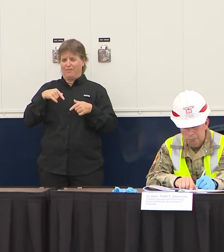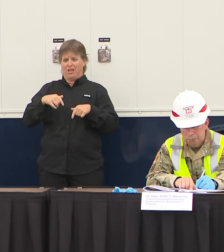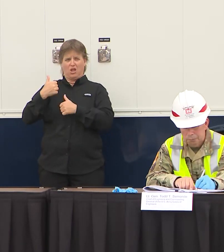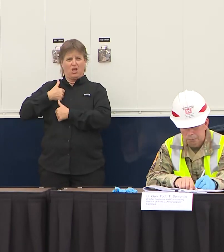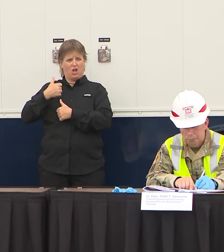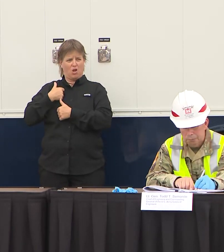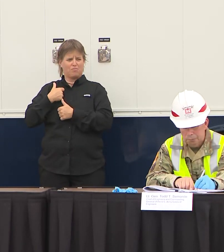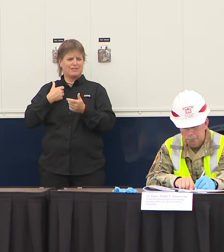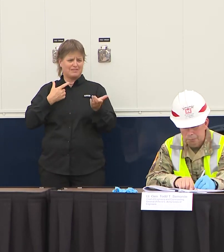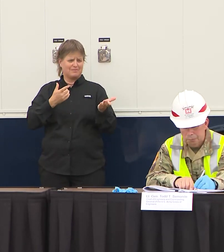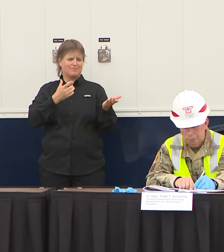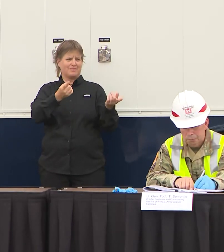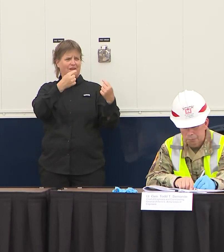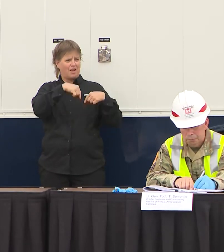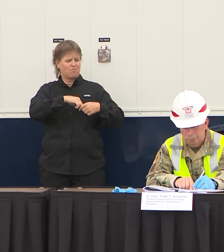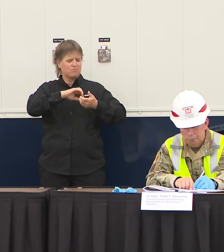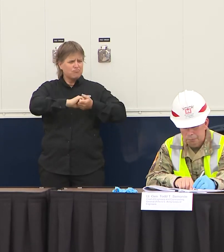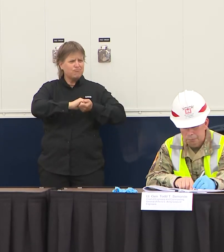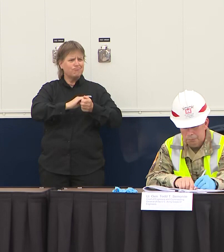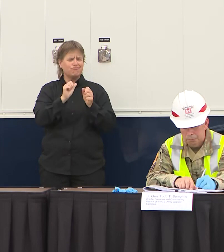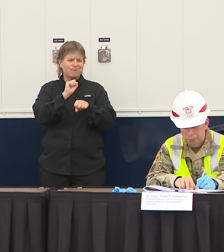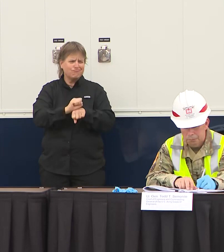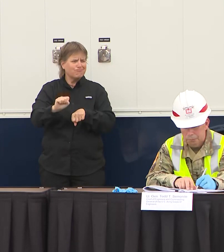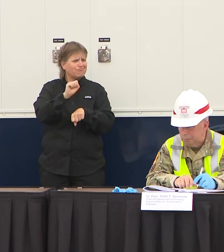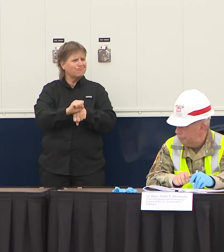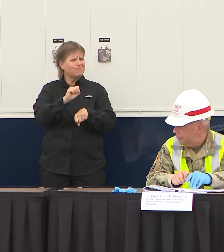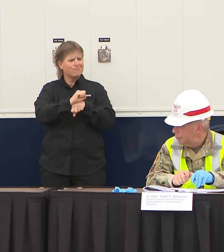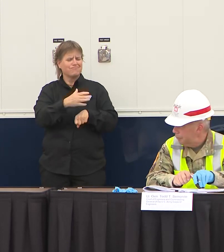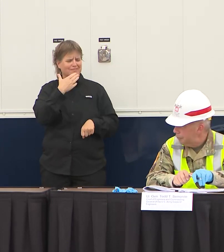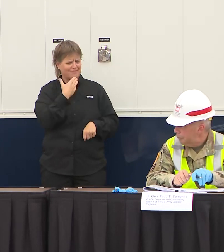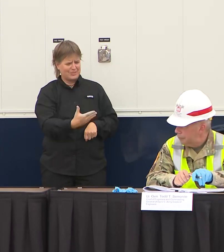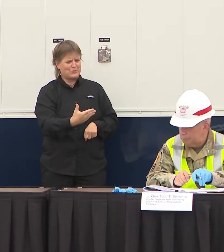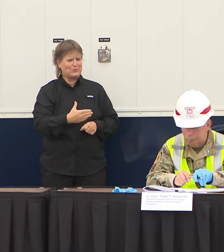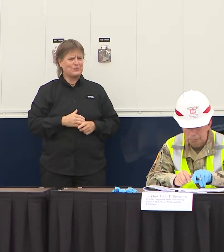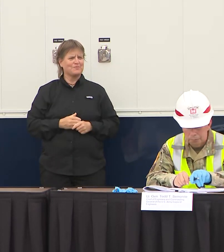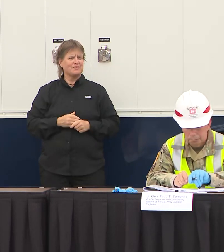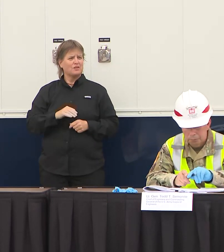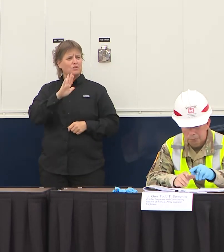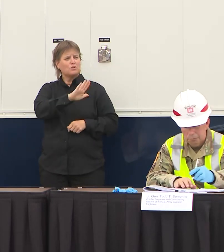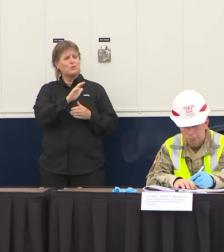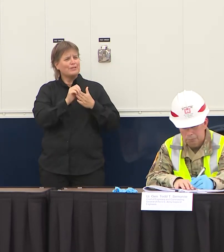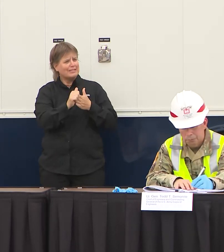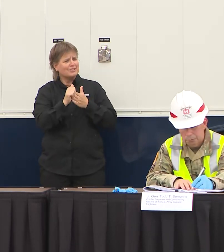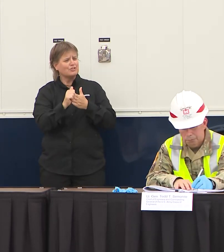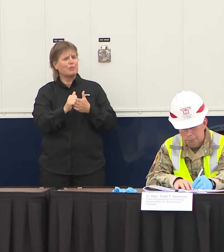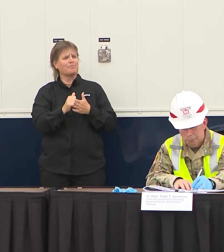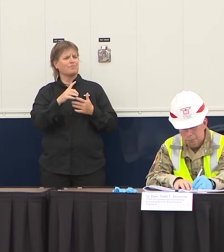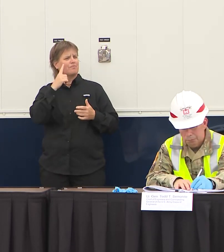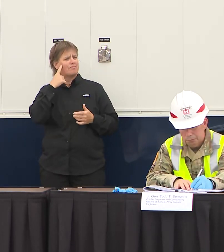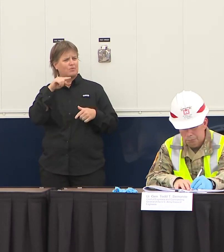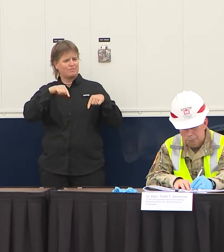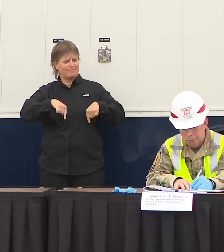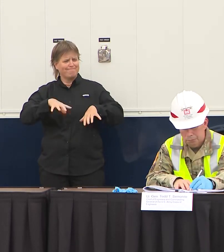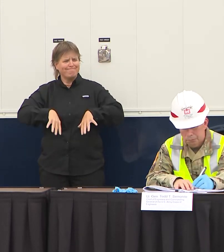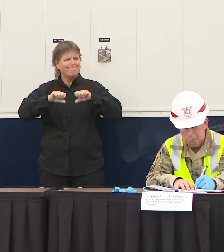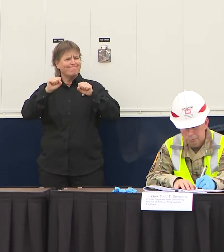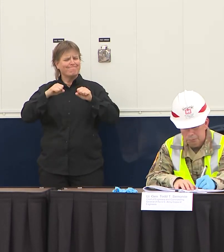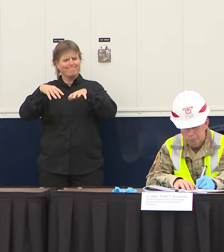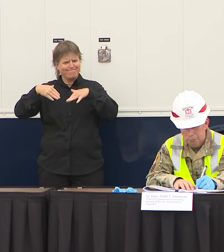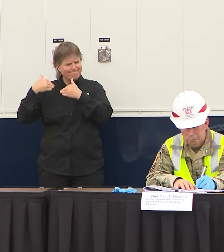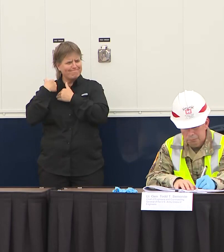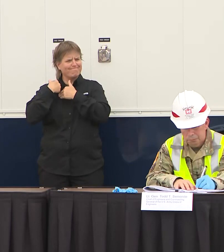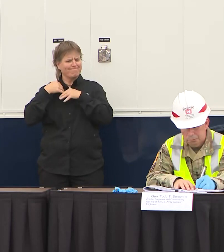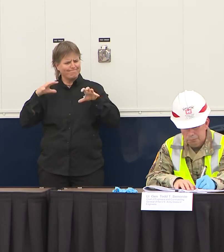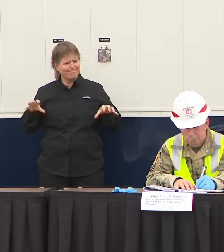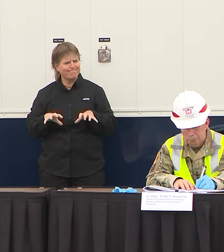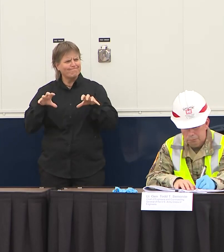I want to thank them a general Seminite for for his leadership and for for them really stepping up to the plate this so is